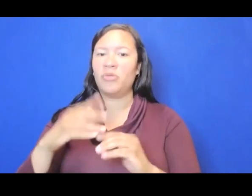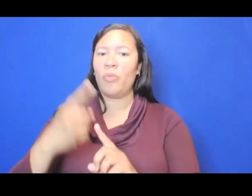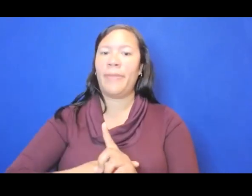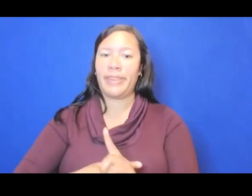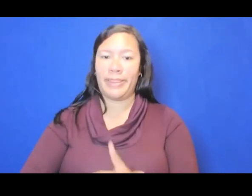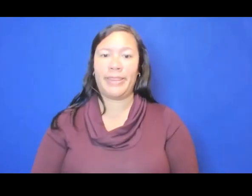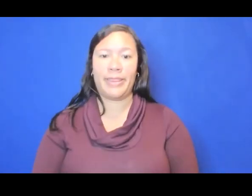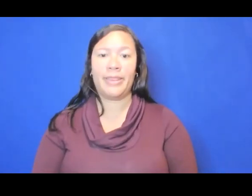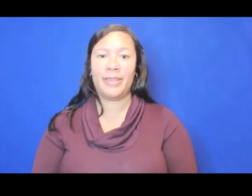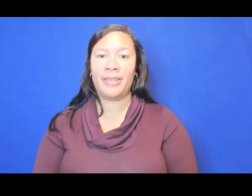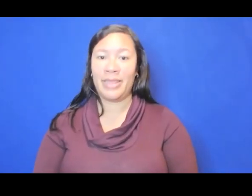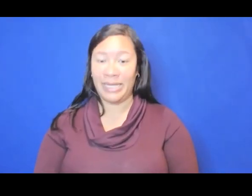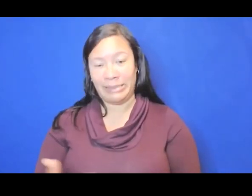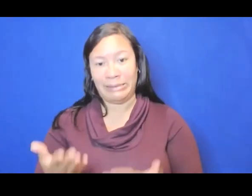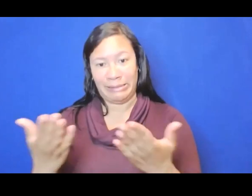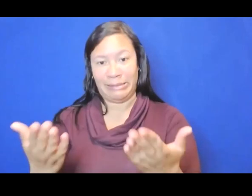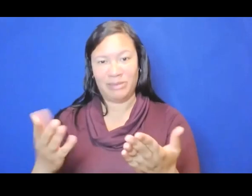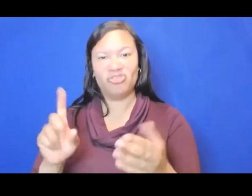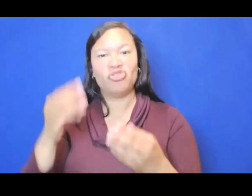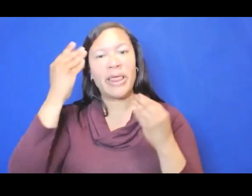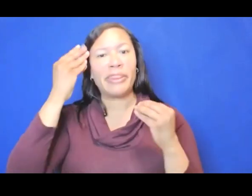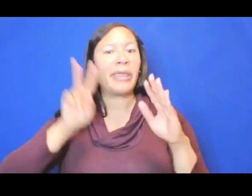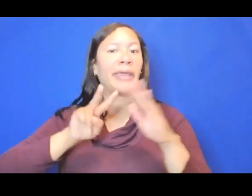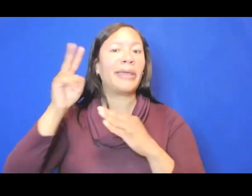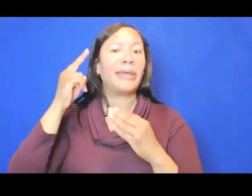Though it never hurts to be thinking ahead.